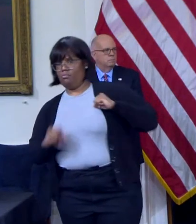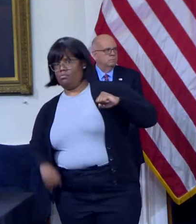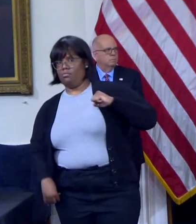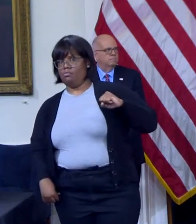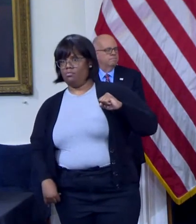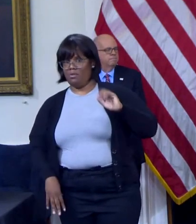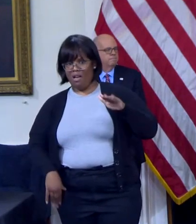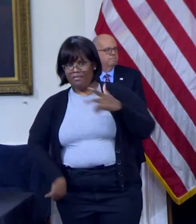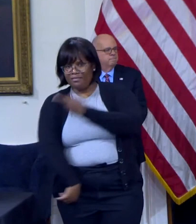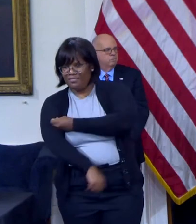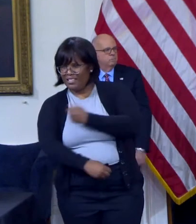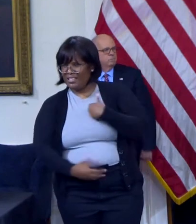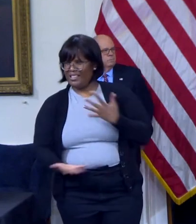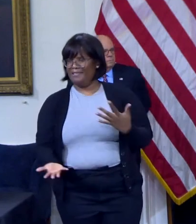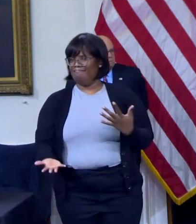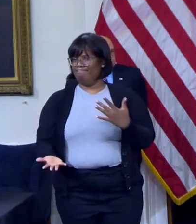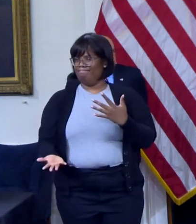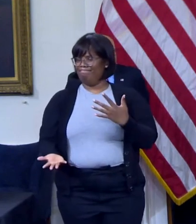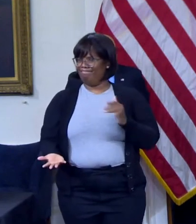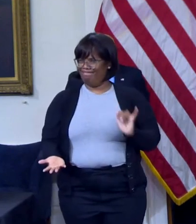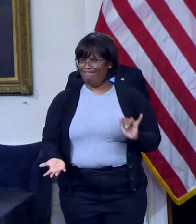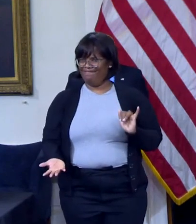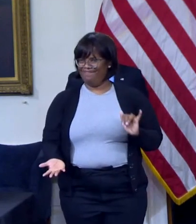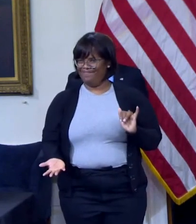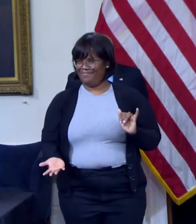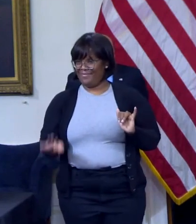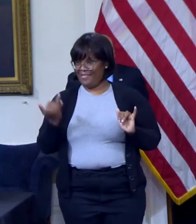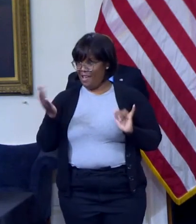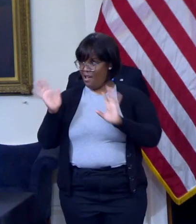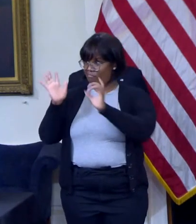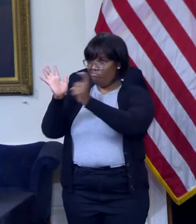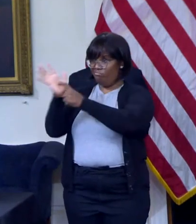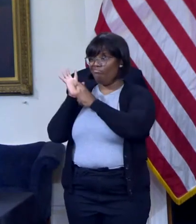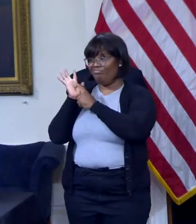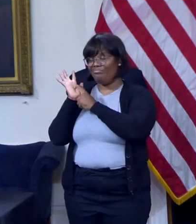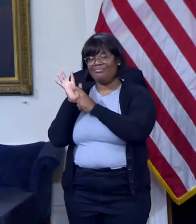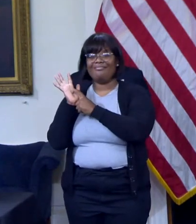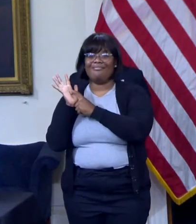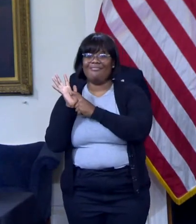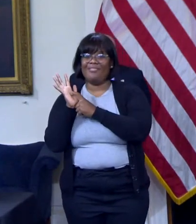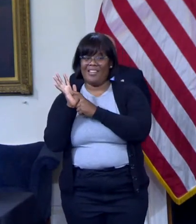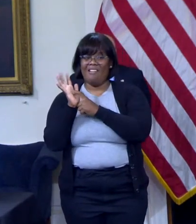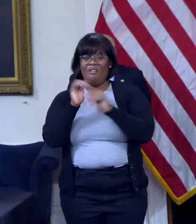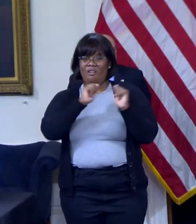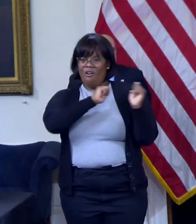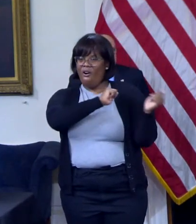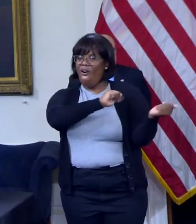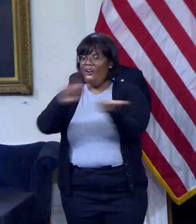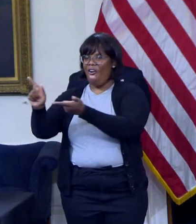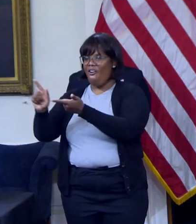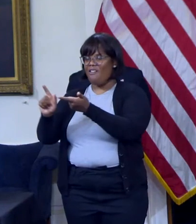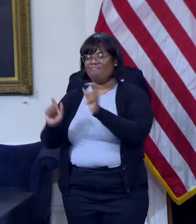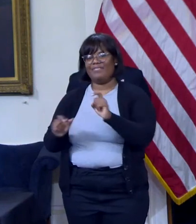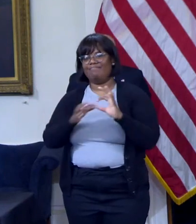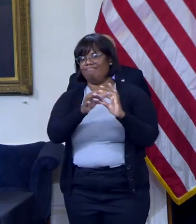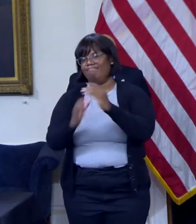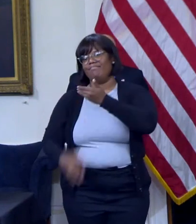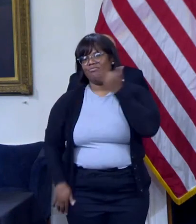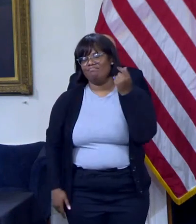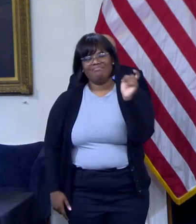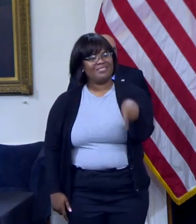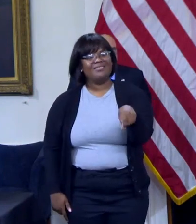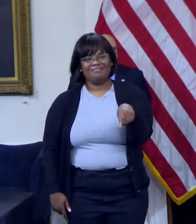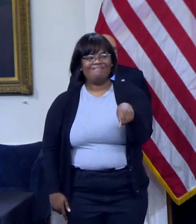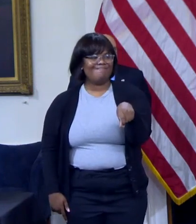So, Governor, with these mandates, we'll all do better. And as we face this surge,